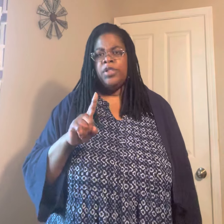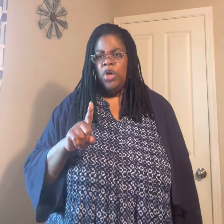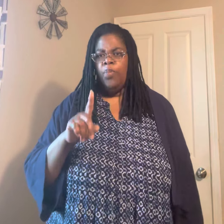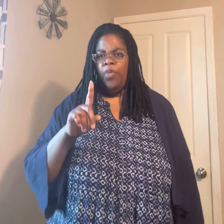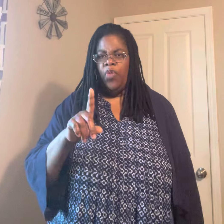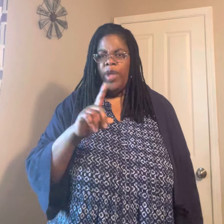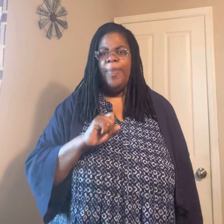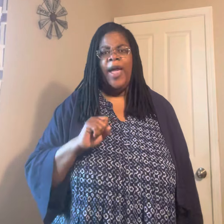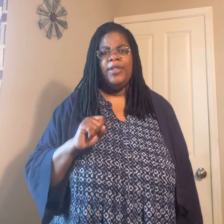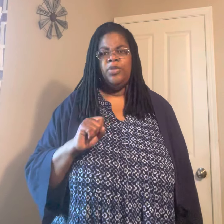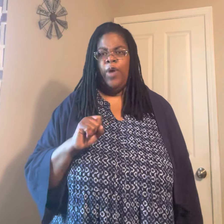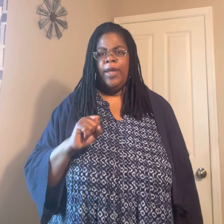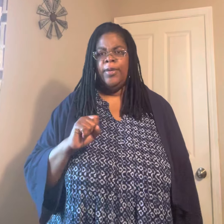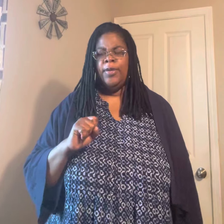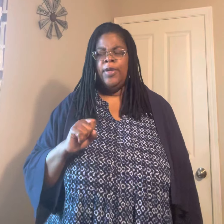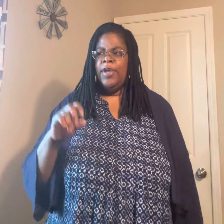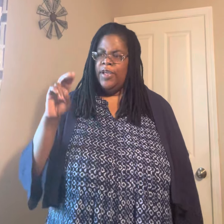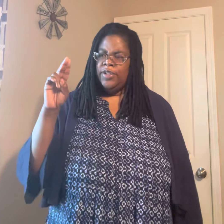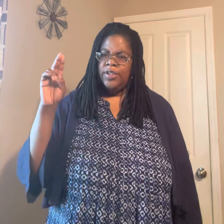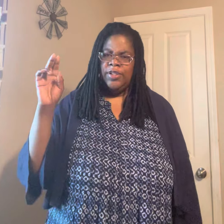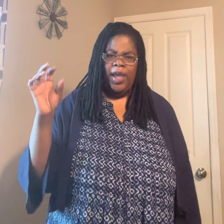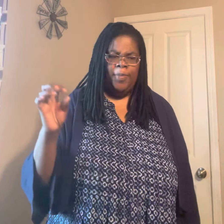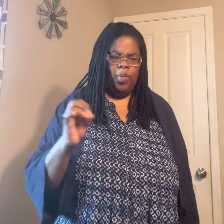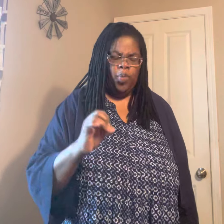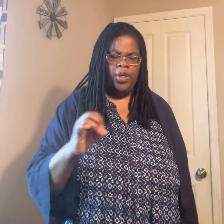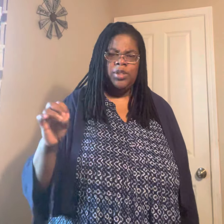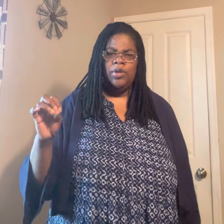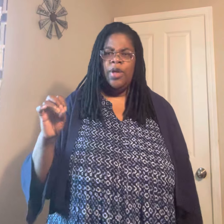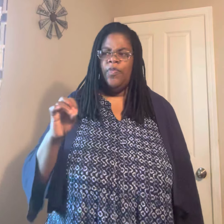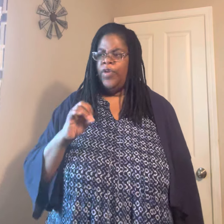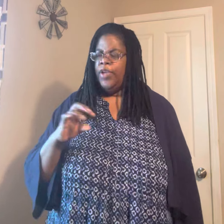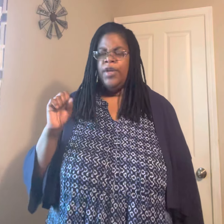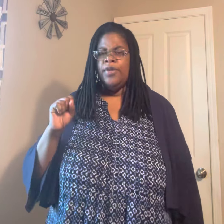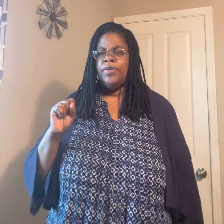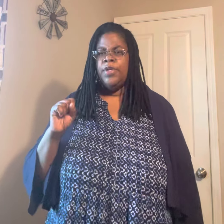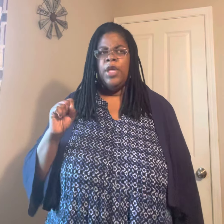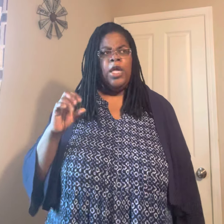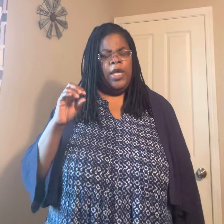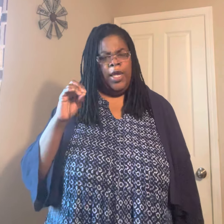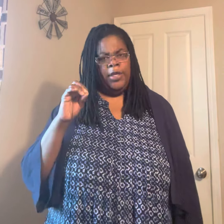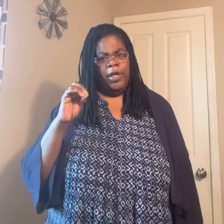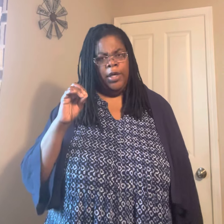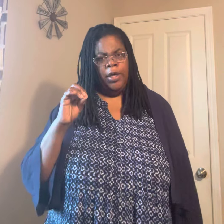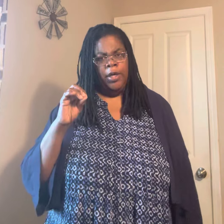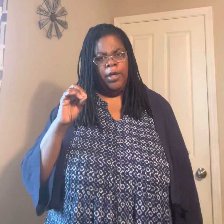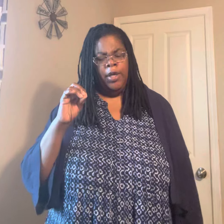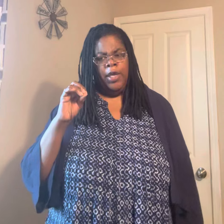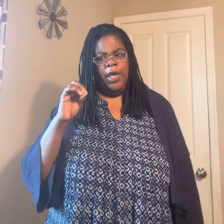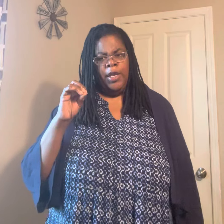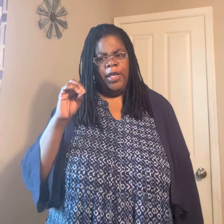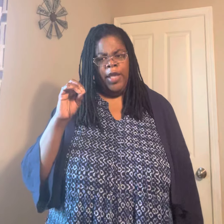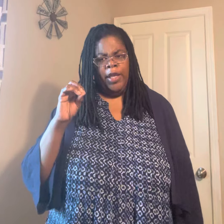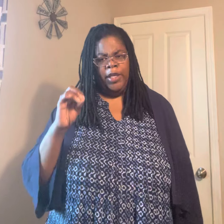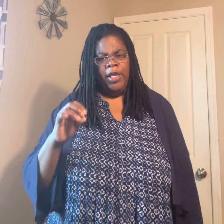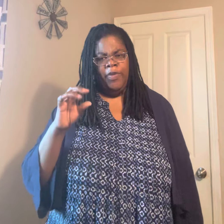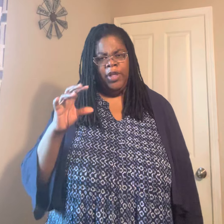so before he passed away. His sister had been witness to him for years. And, uh, and he had lived a